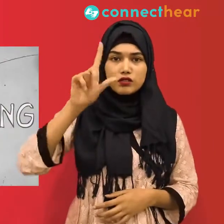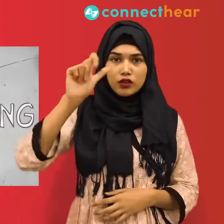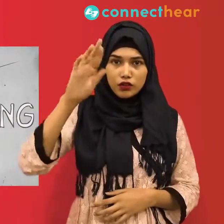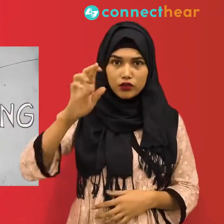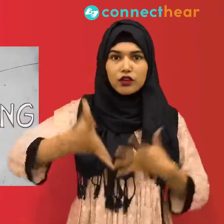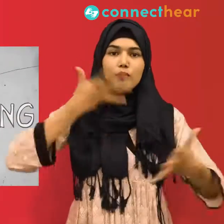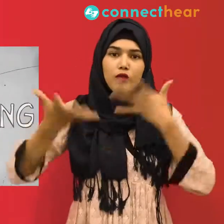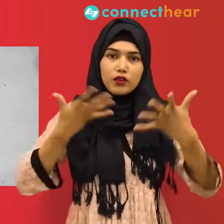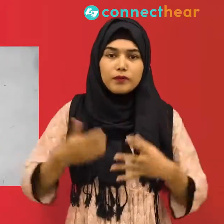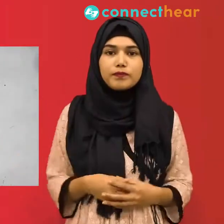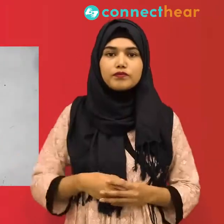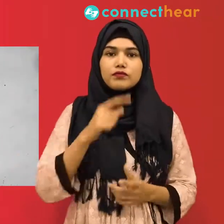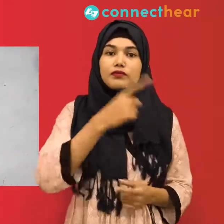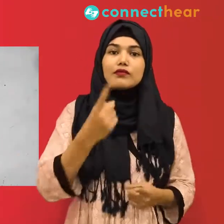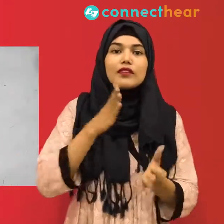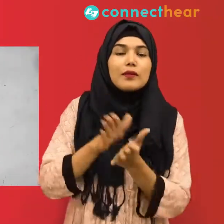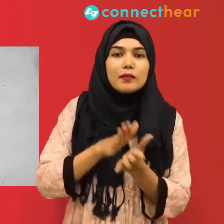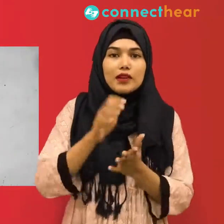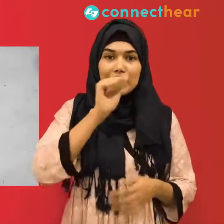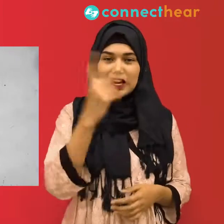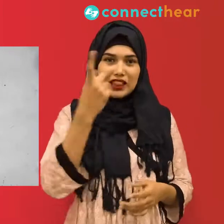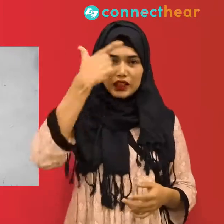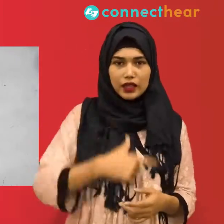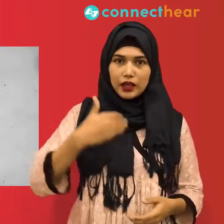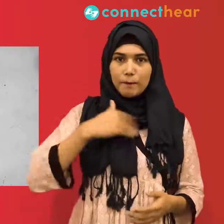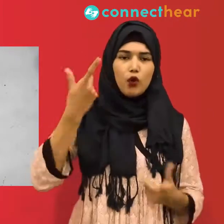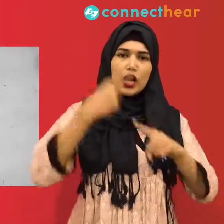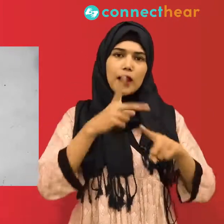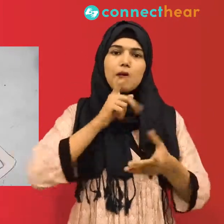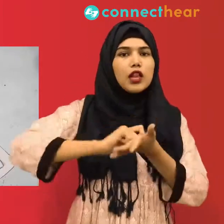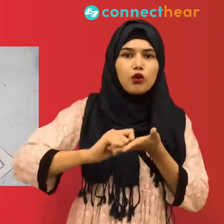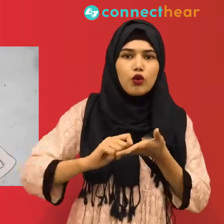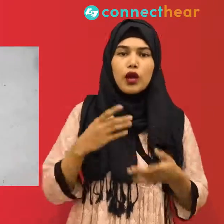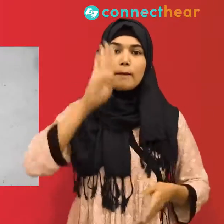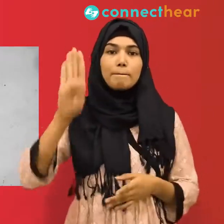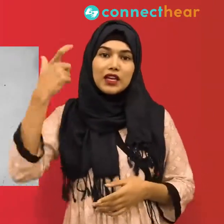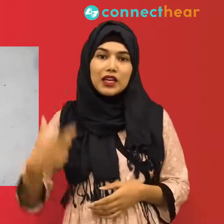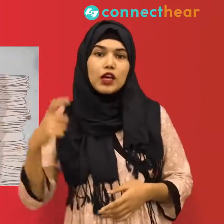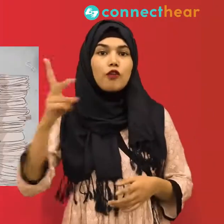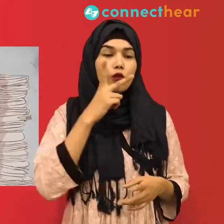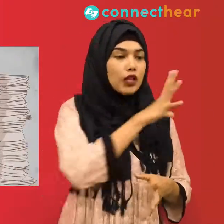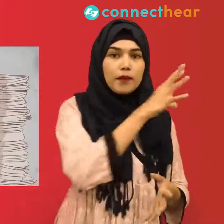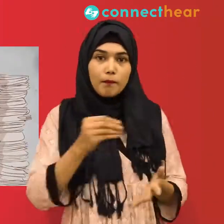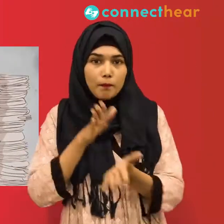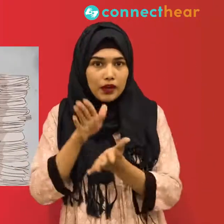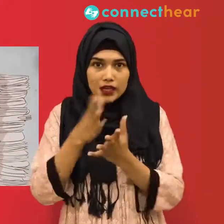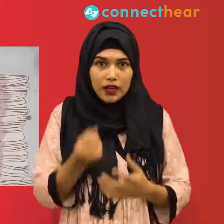when publication A publishes misinformation, publication B reprints it, and publication A then